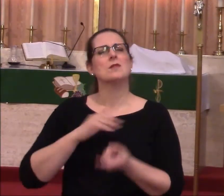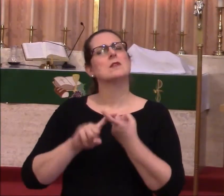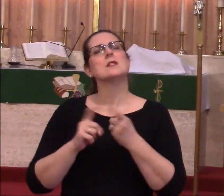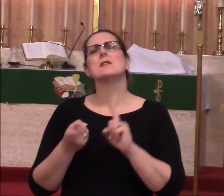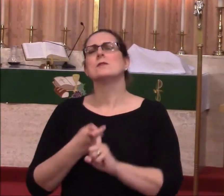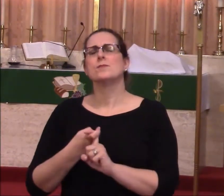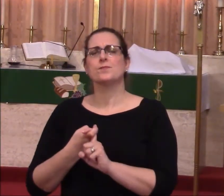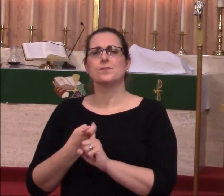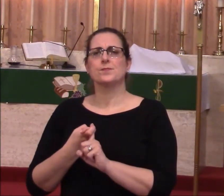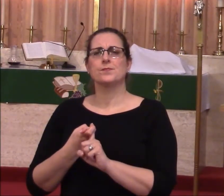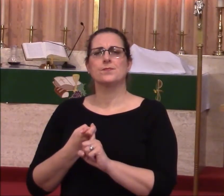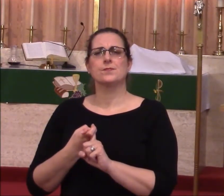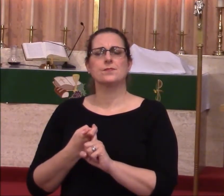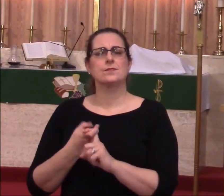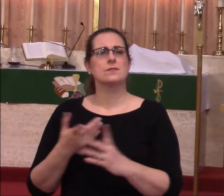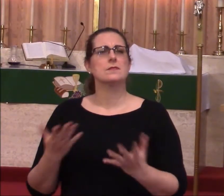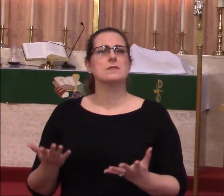friends,